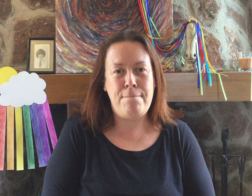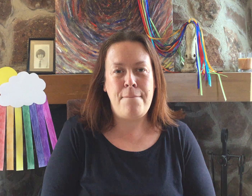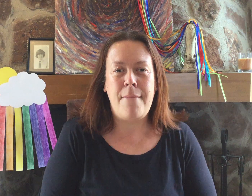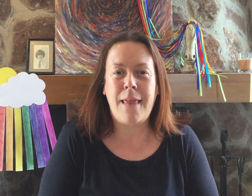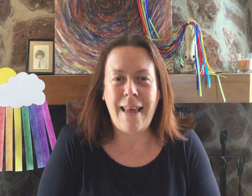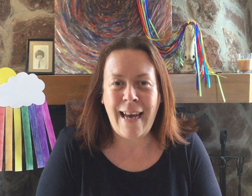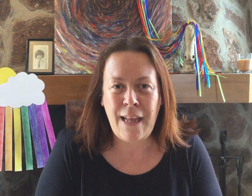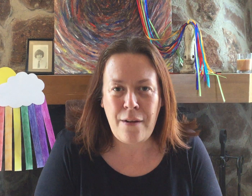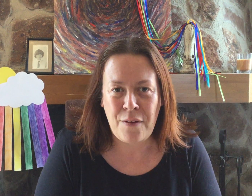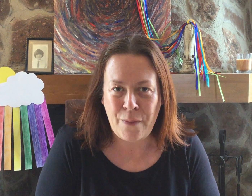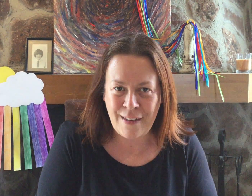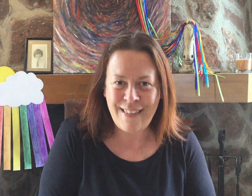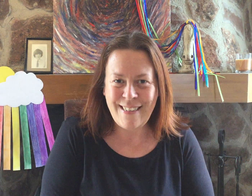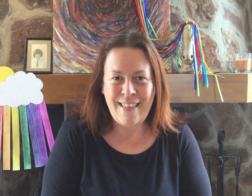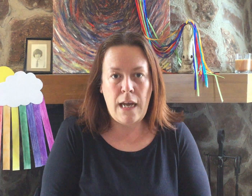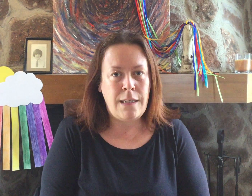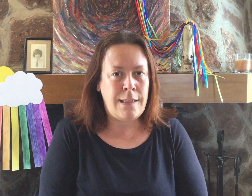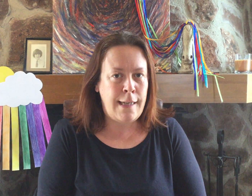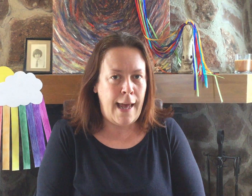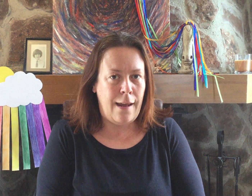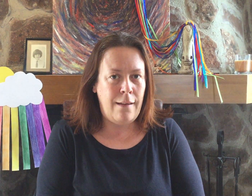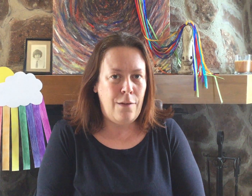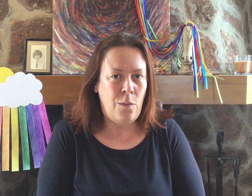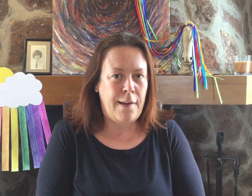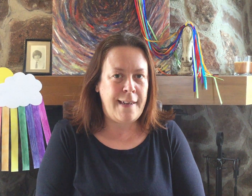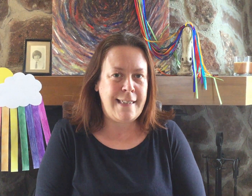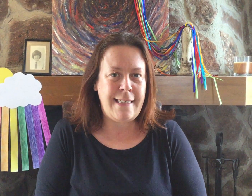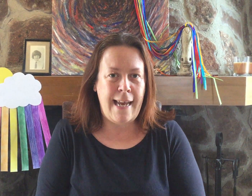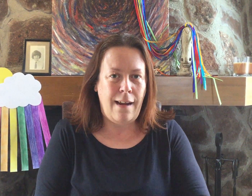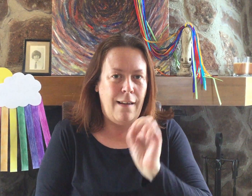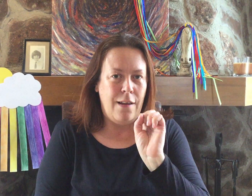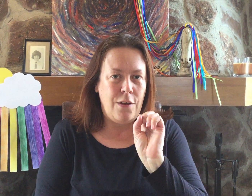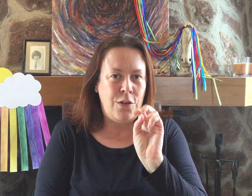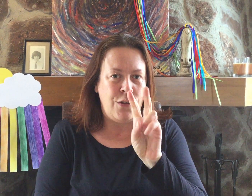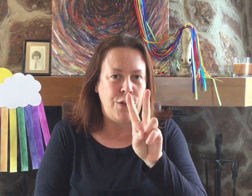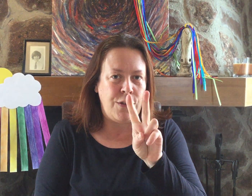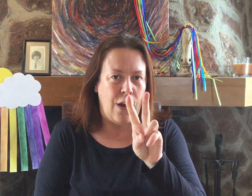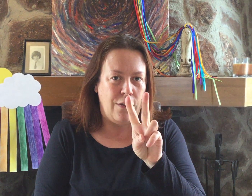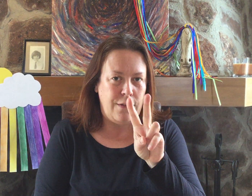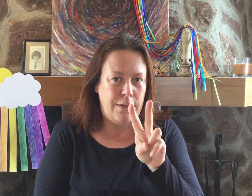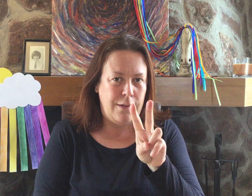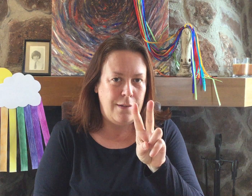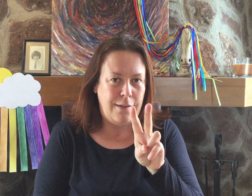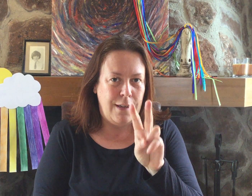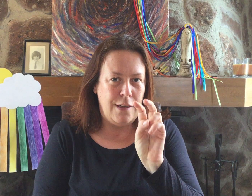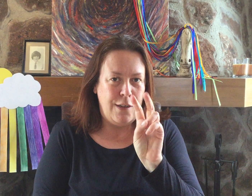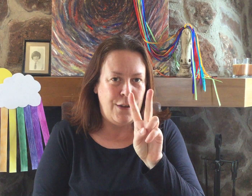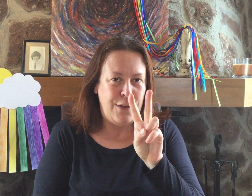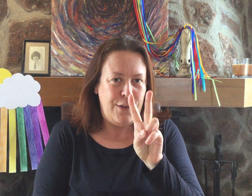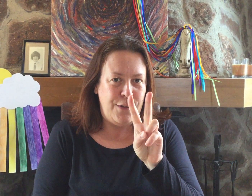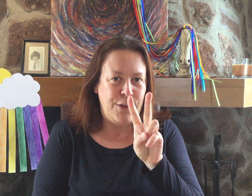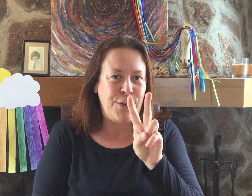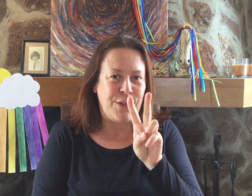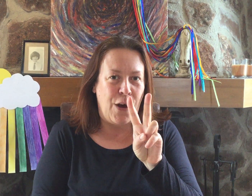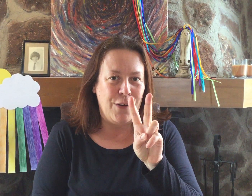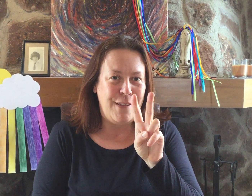Hello everyone. Today we're going to sing two songs. Two songs